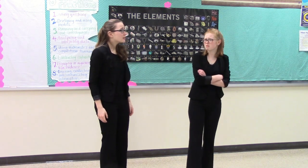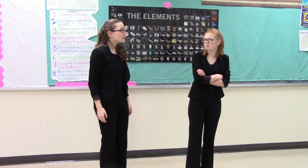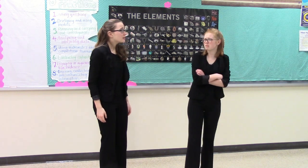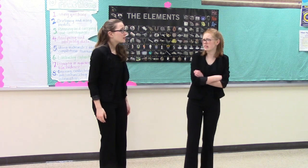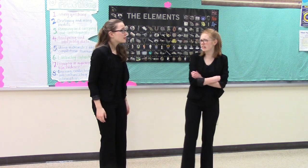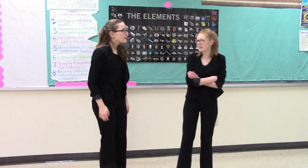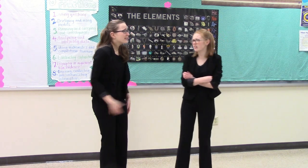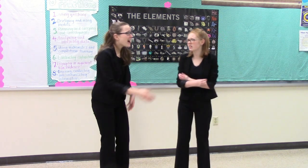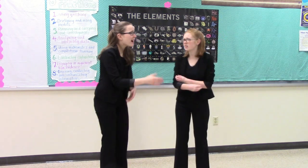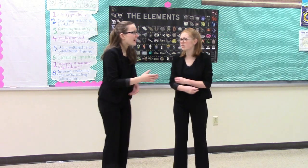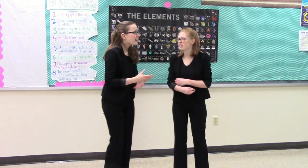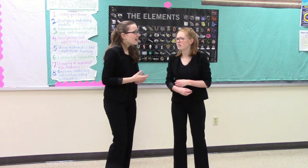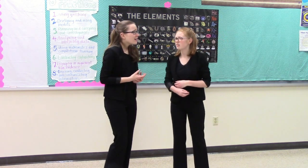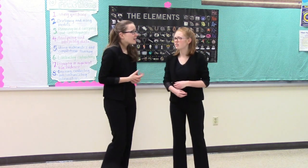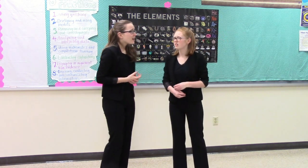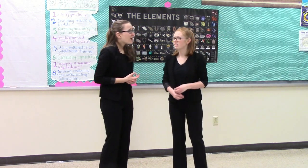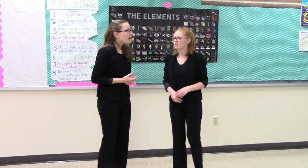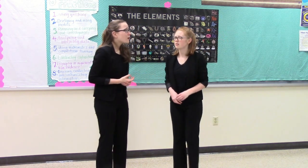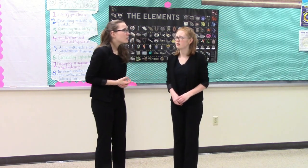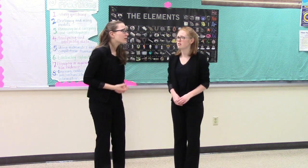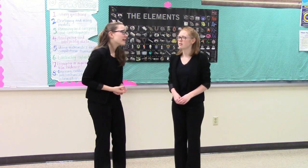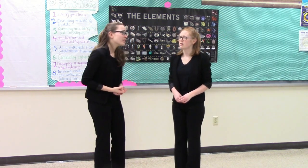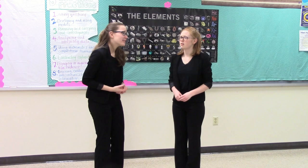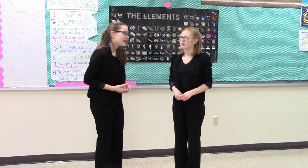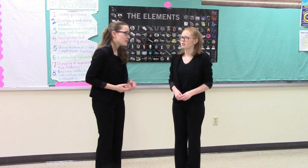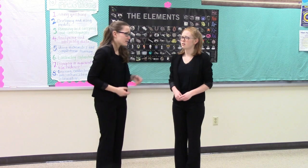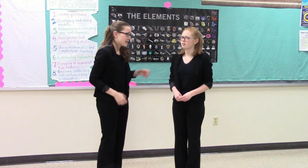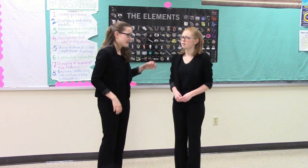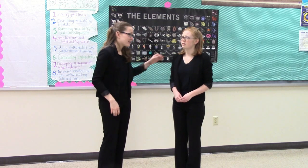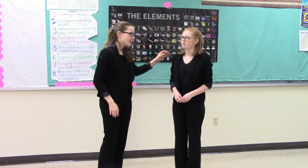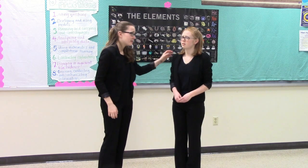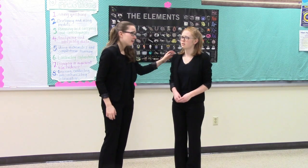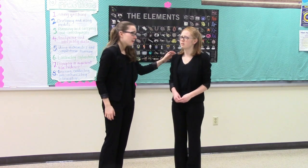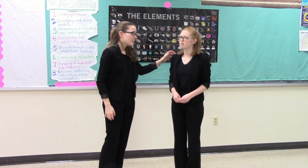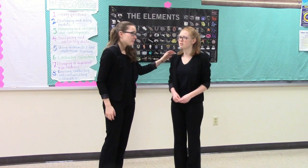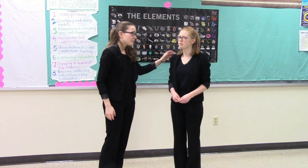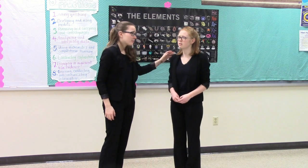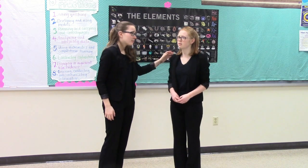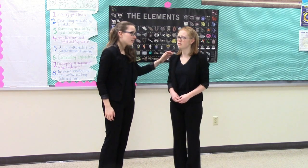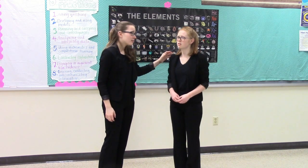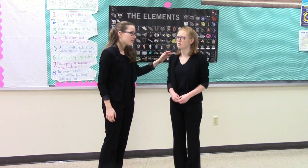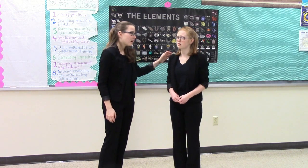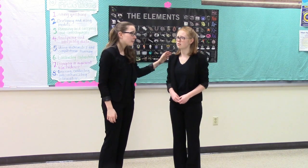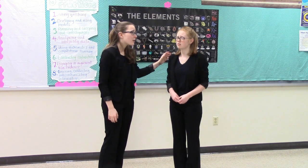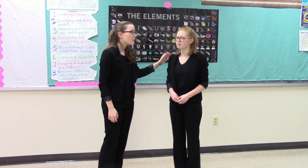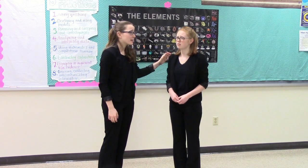Really? Yeah! I'll work everything out, Stace. I promise.